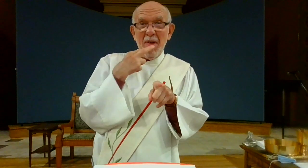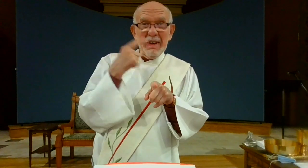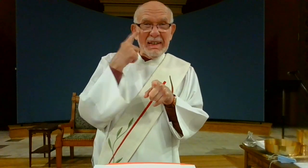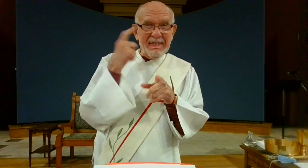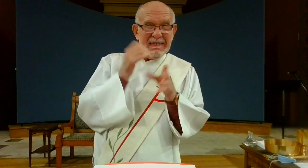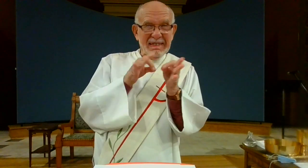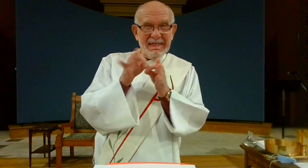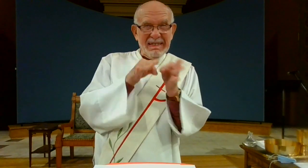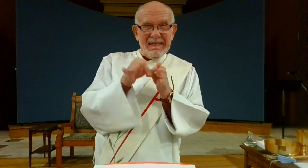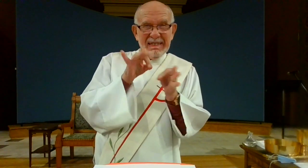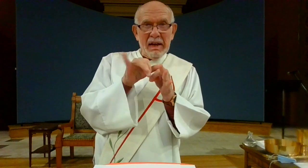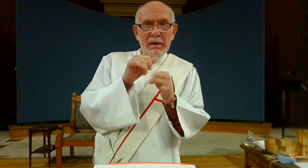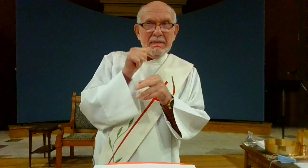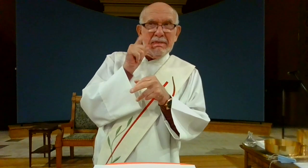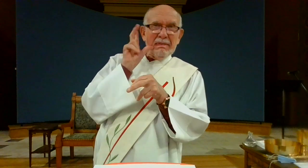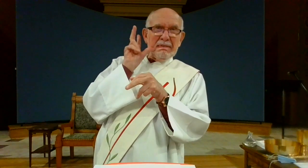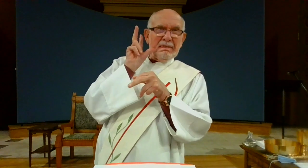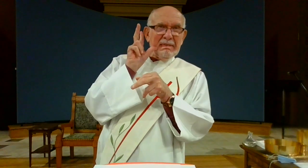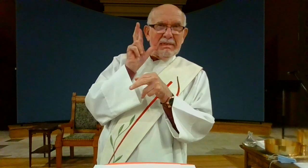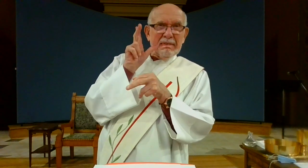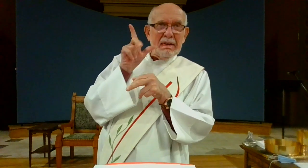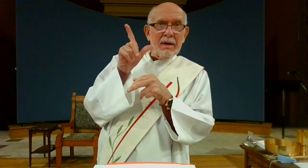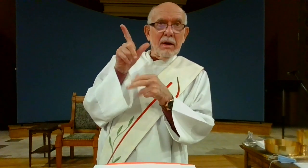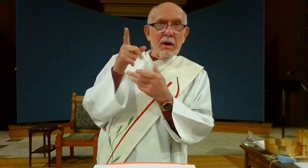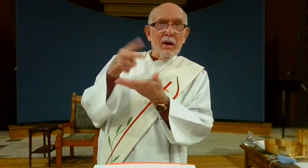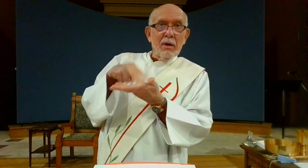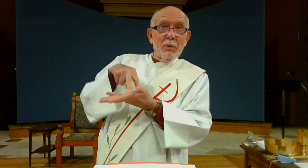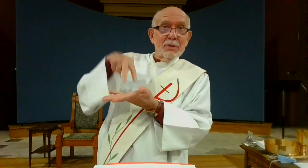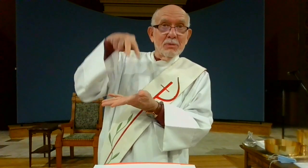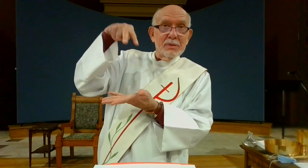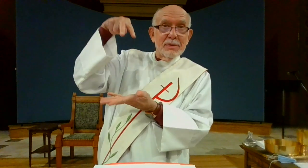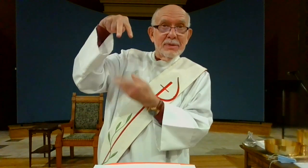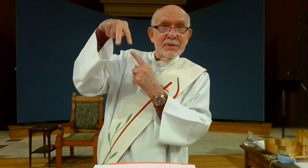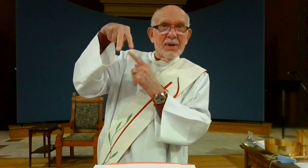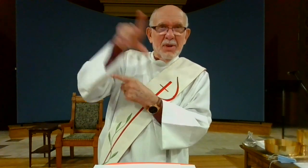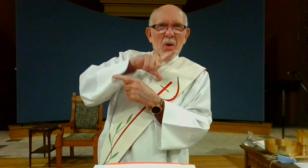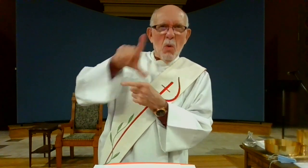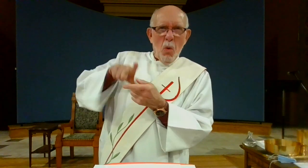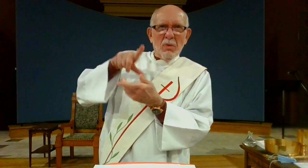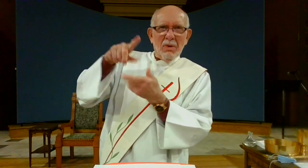As Father Ray just mentioned a few days ago we celebrated the Ascension